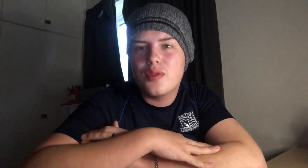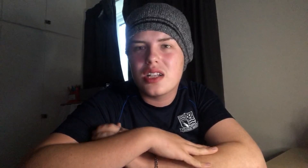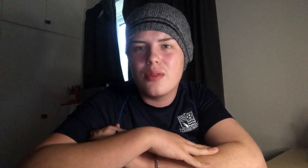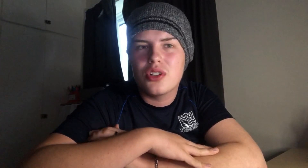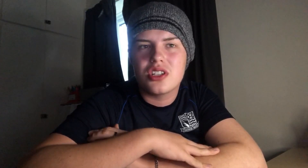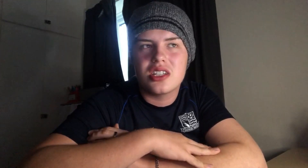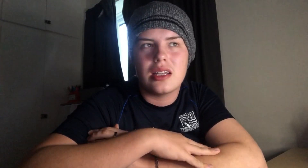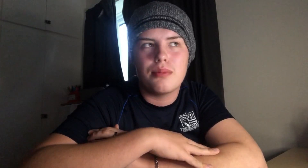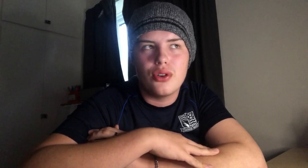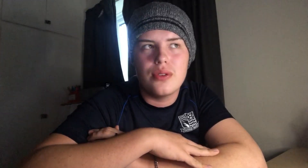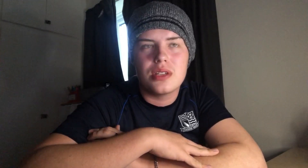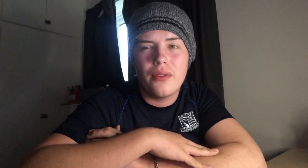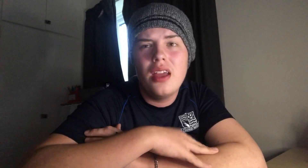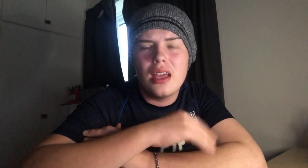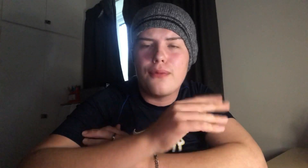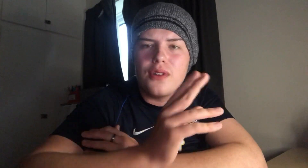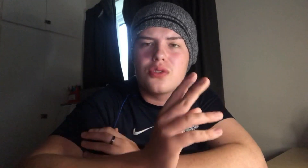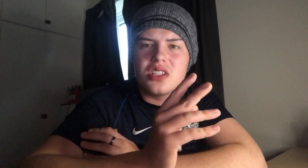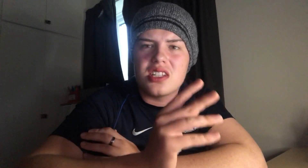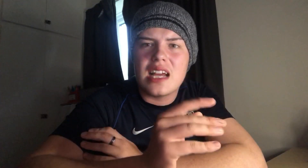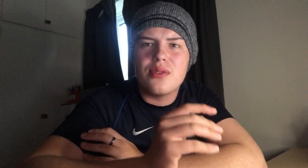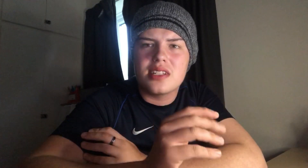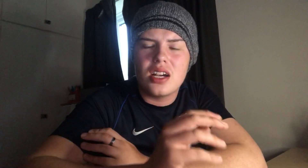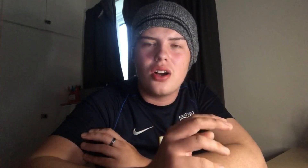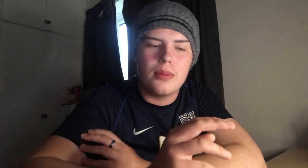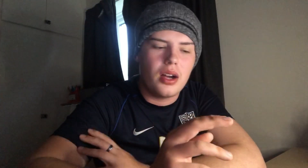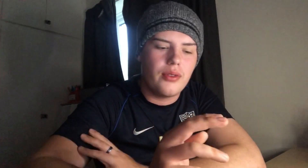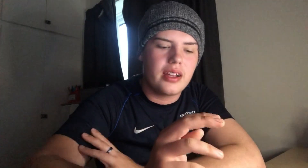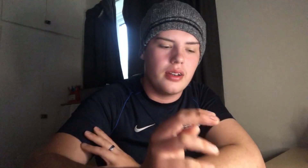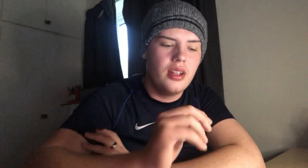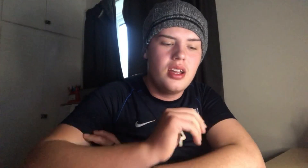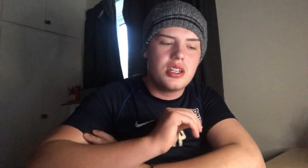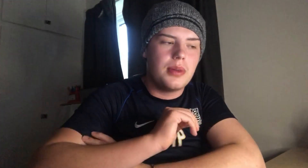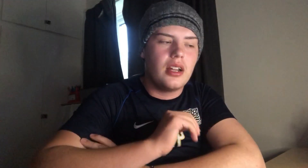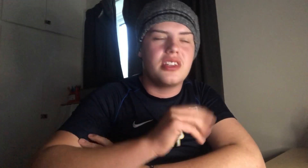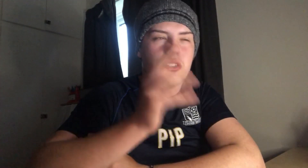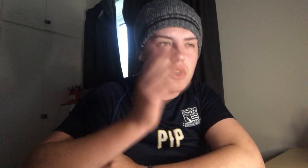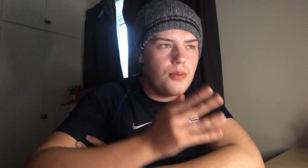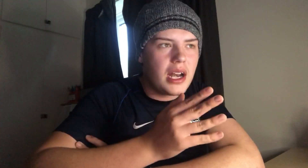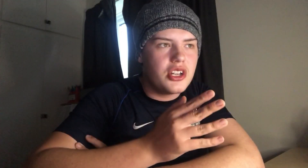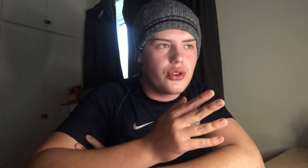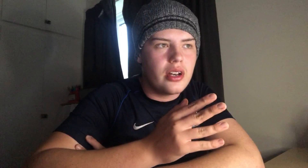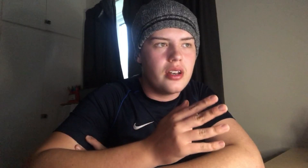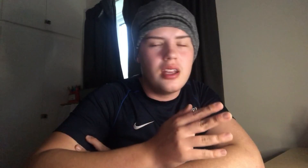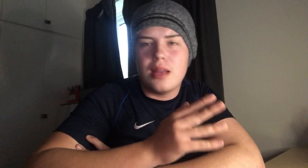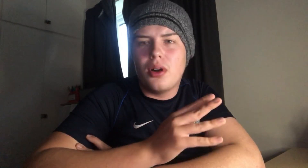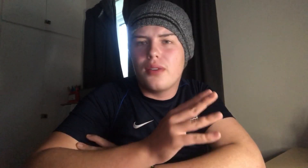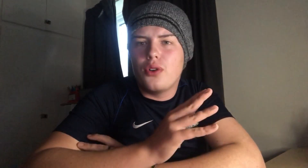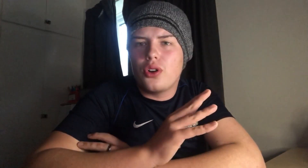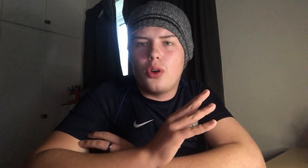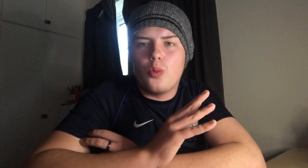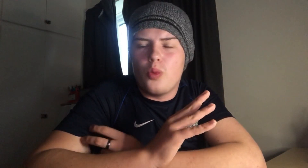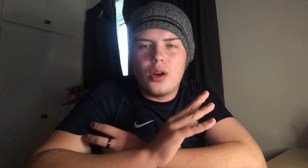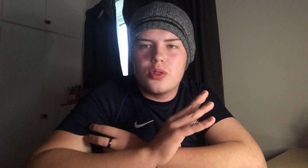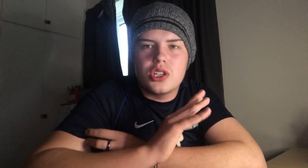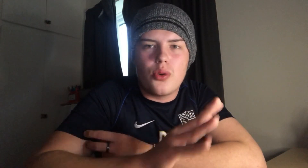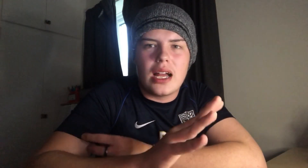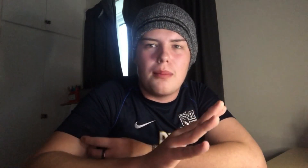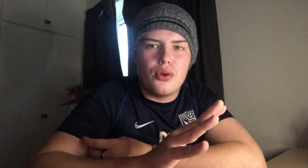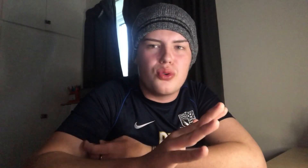obviously wants to stay and prove himself. He feels this is now his time, I reckon, to be like, there's a new manager and he might have not gone well with Sol Campbell